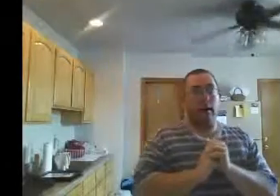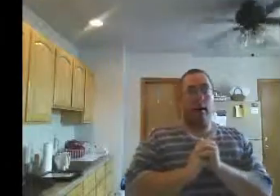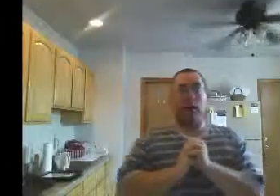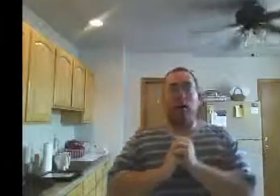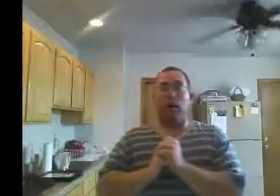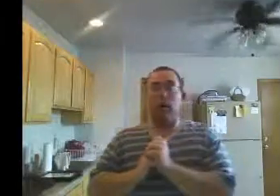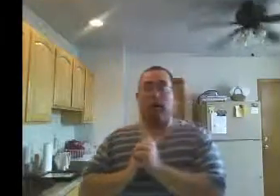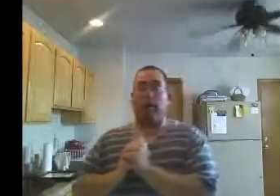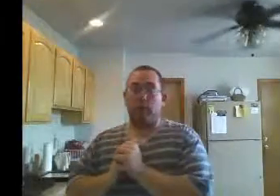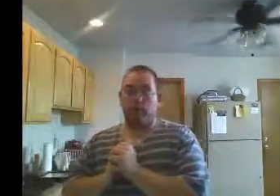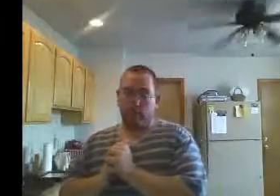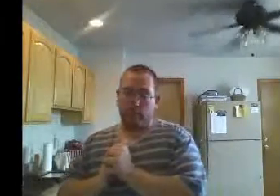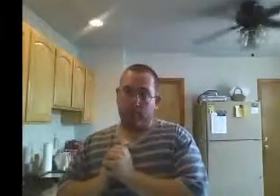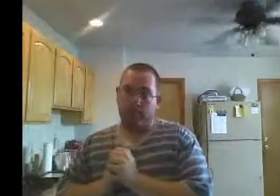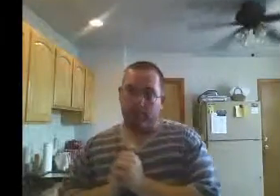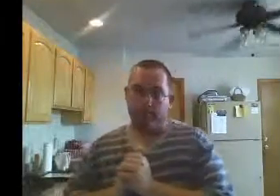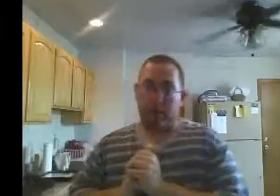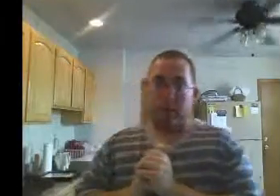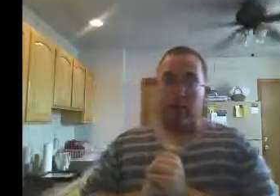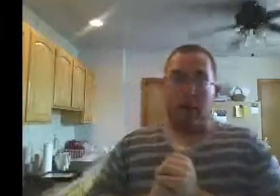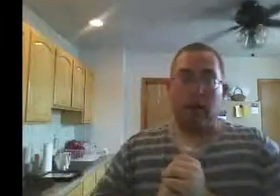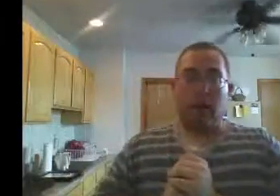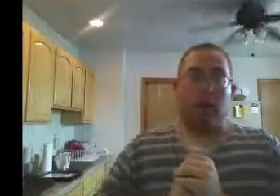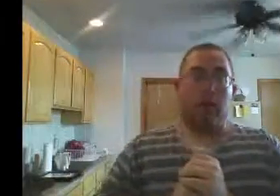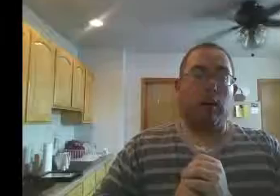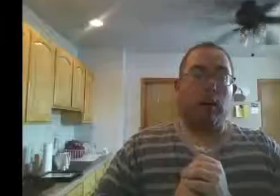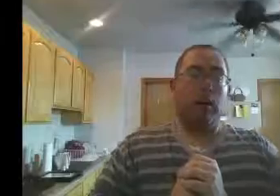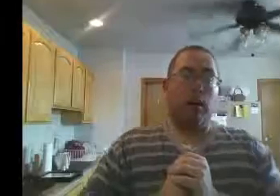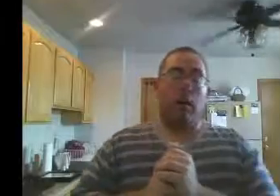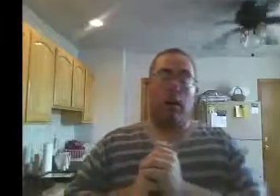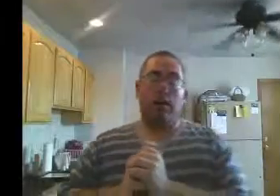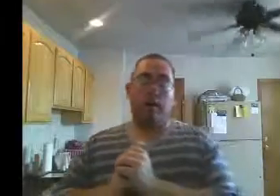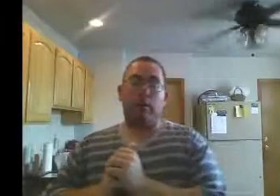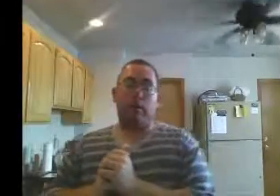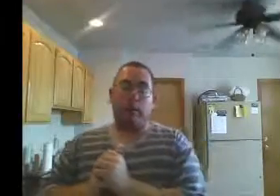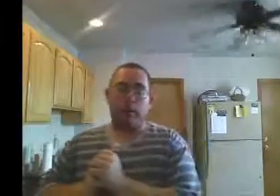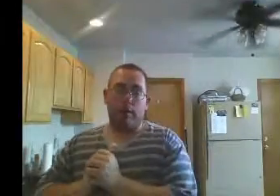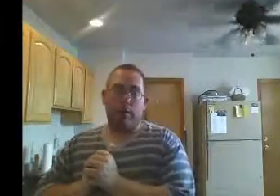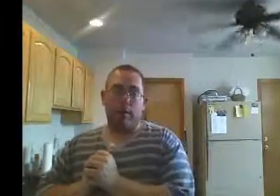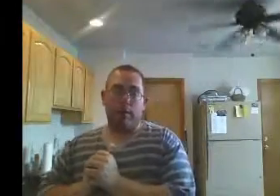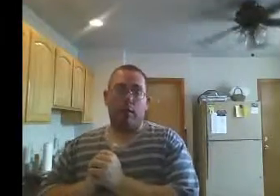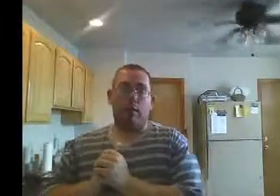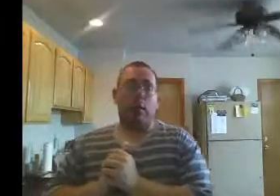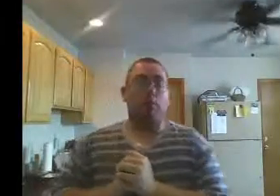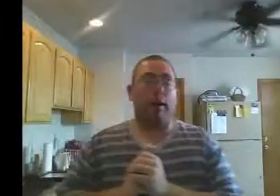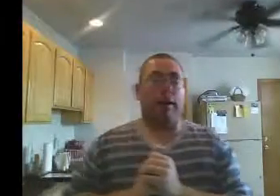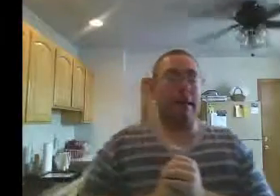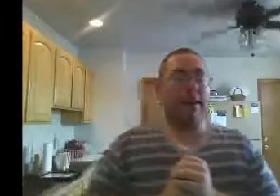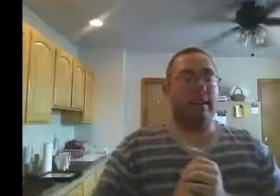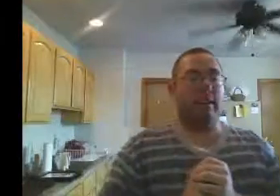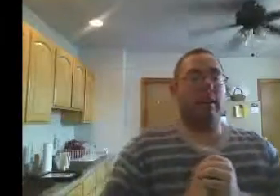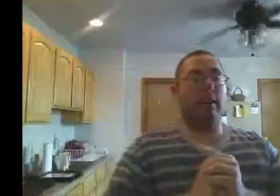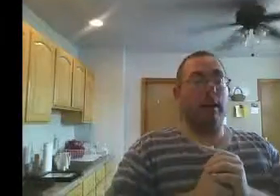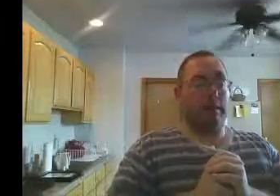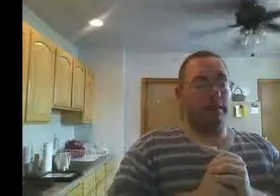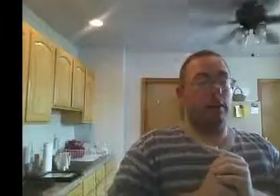of evilism and being corrupted by Satan himself.